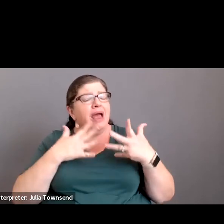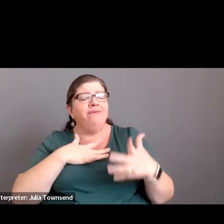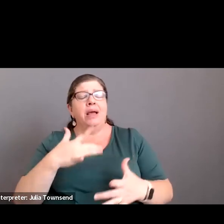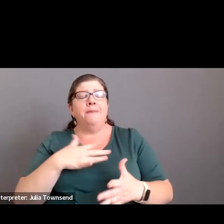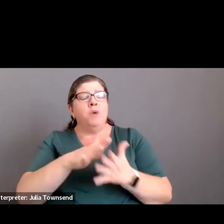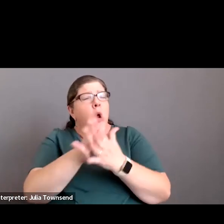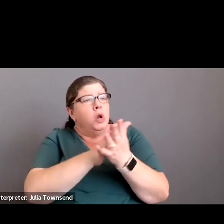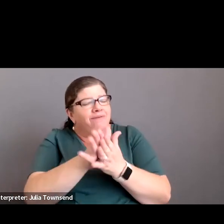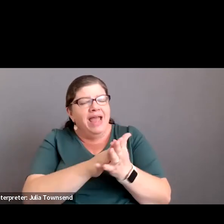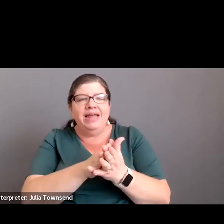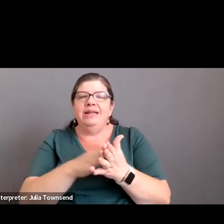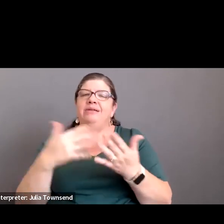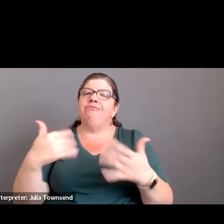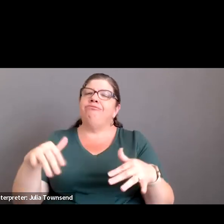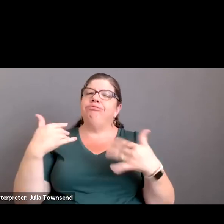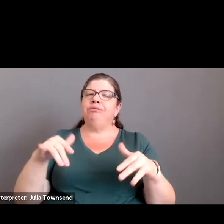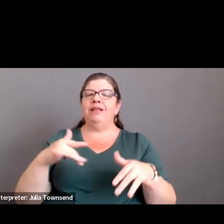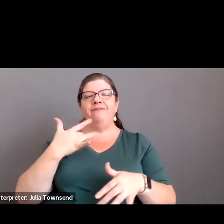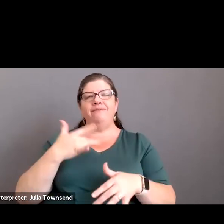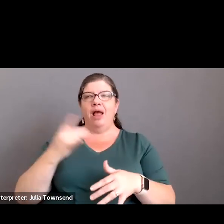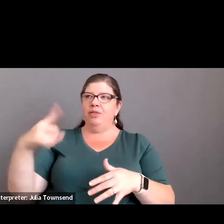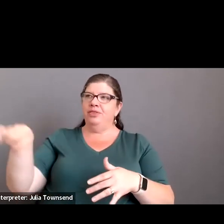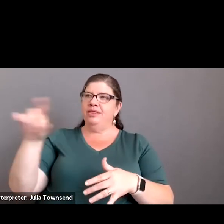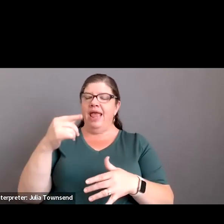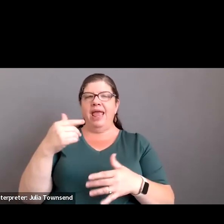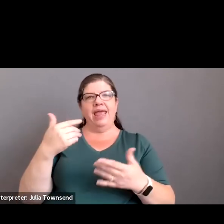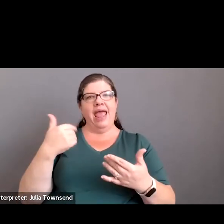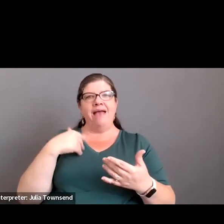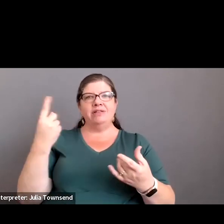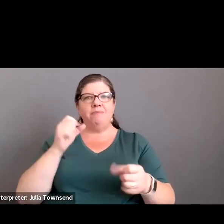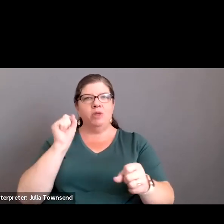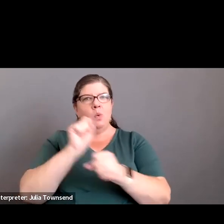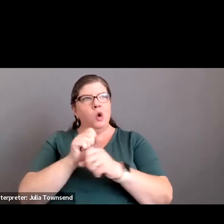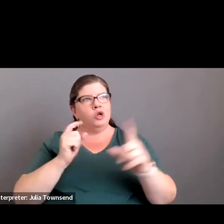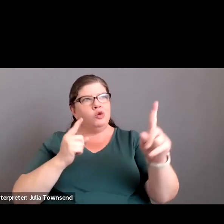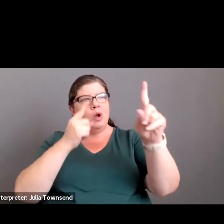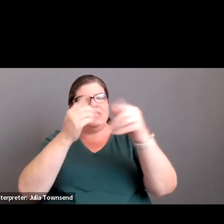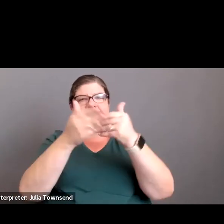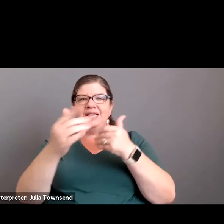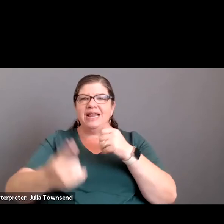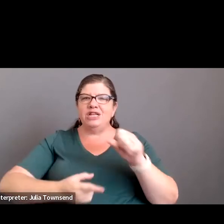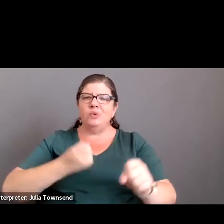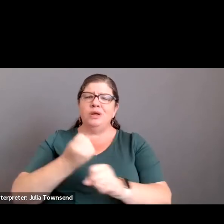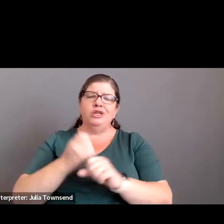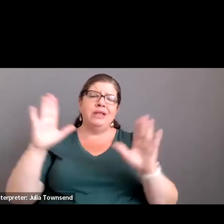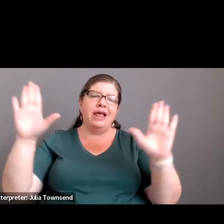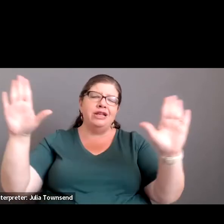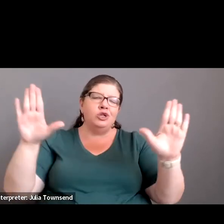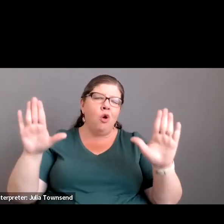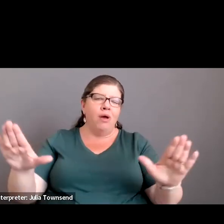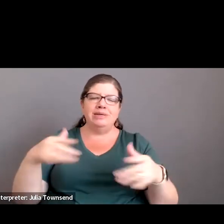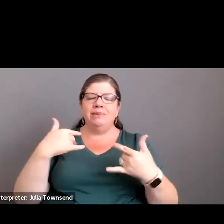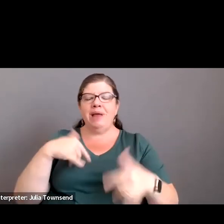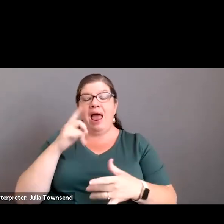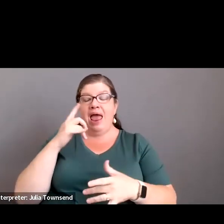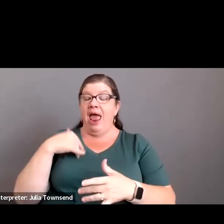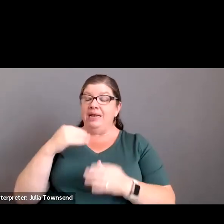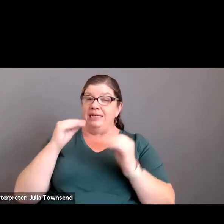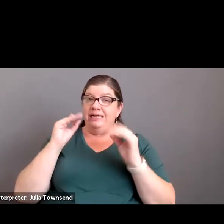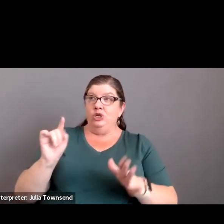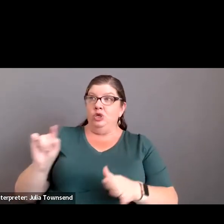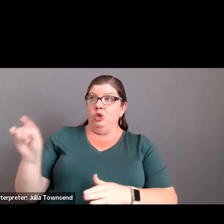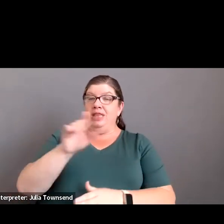that they felt motivated, and that they felt that they had, you know, something to work towards for the next year, which was awesome. I was getting teachers who